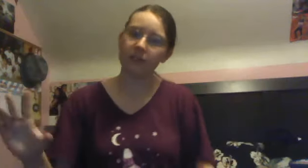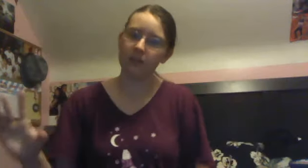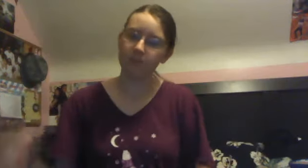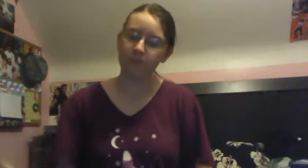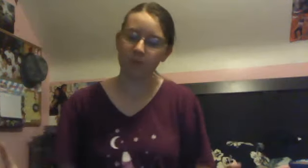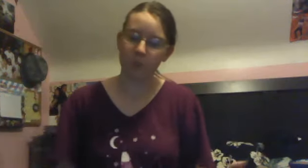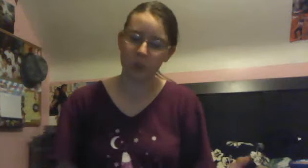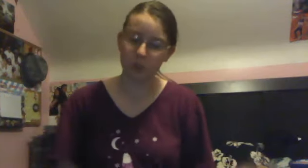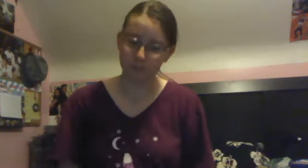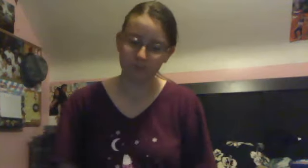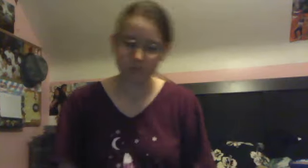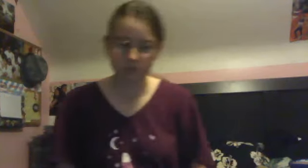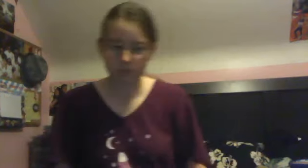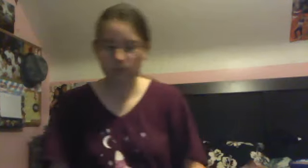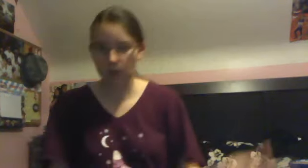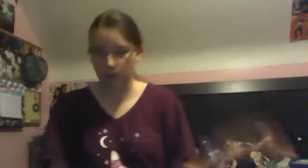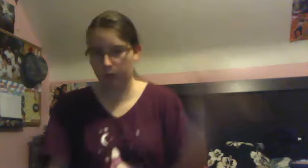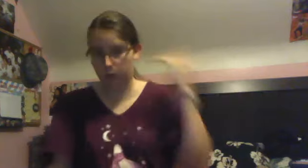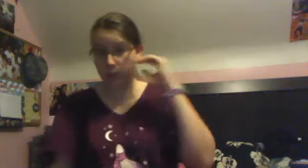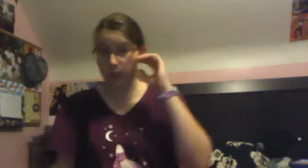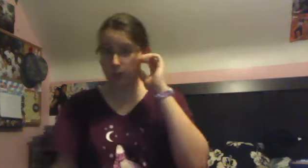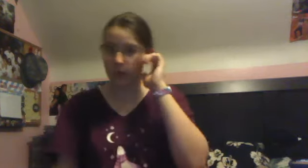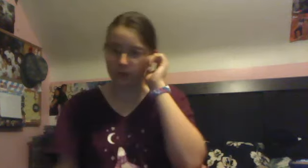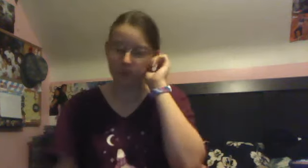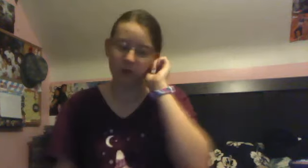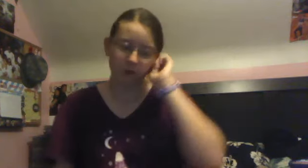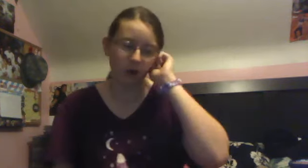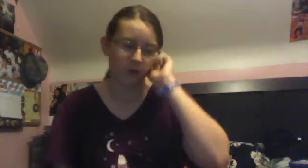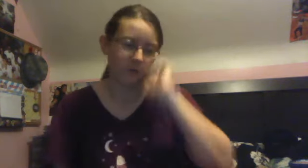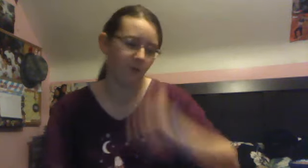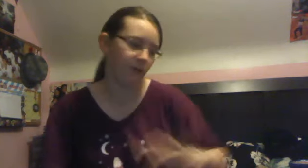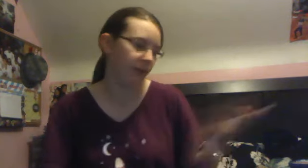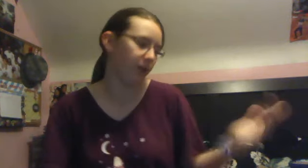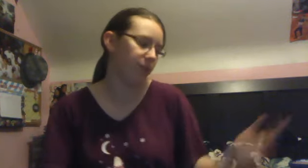Which, which means quite a lot of my friend likes it.